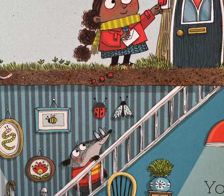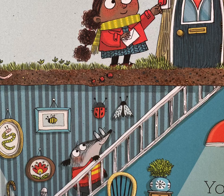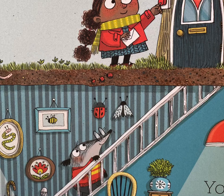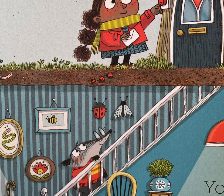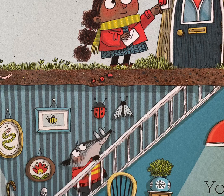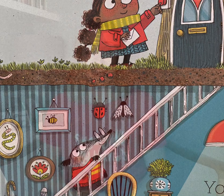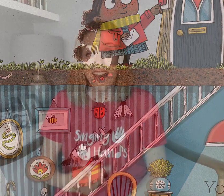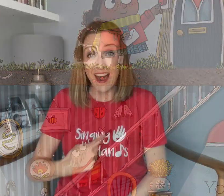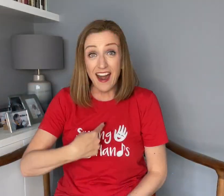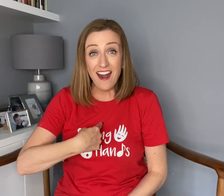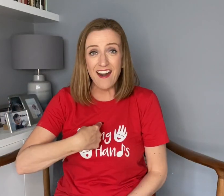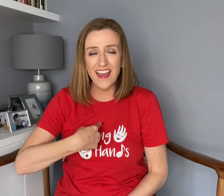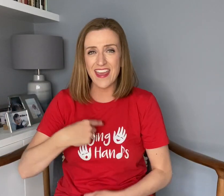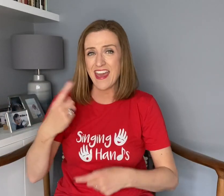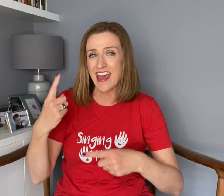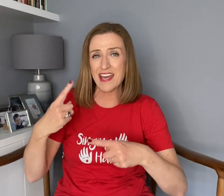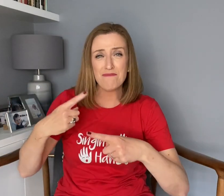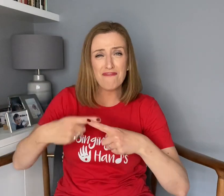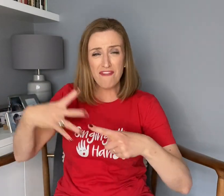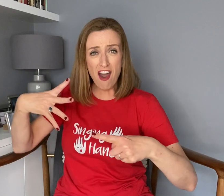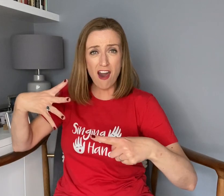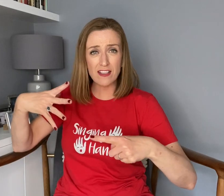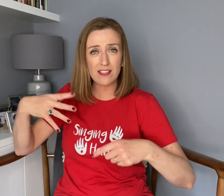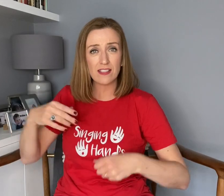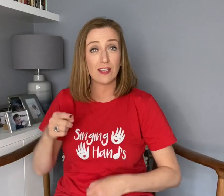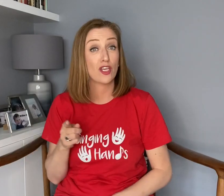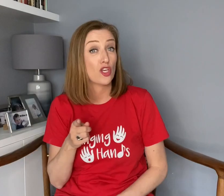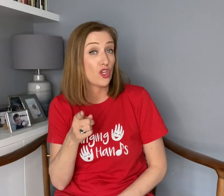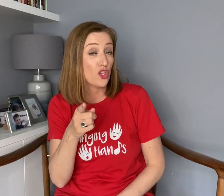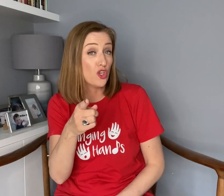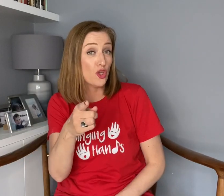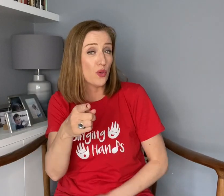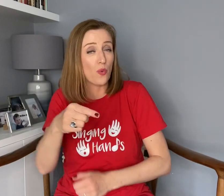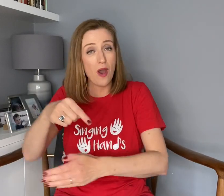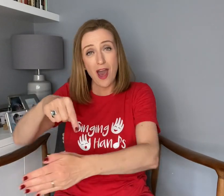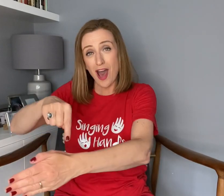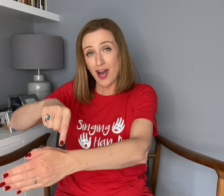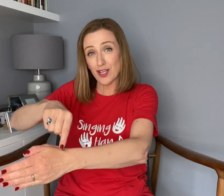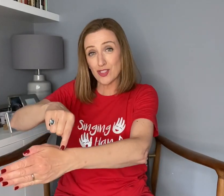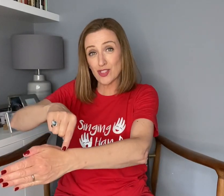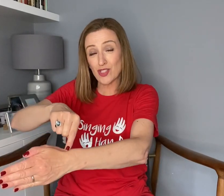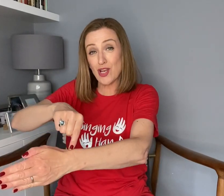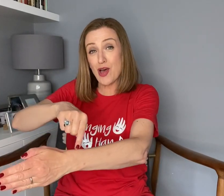I am slow. You are slow.